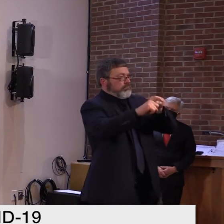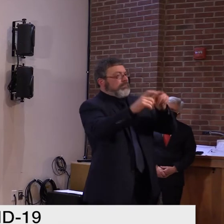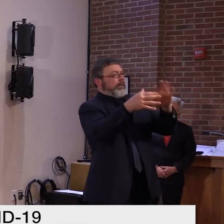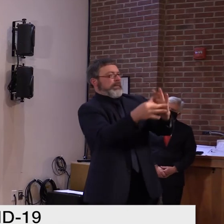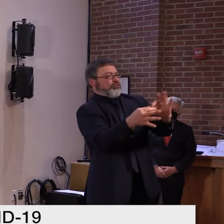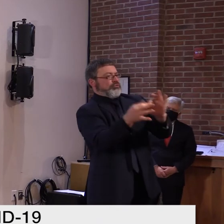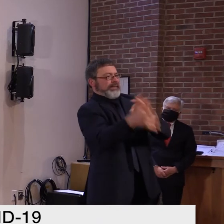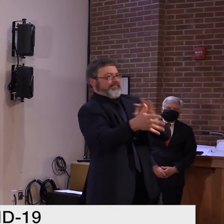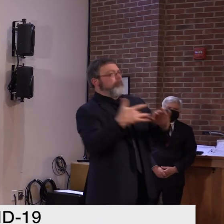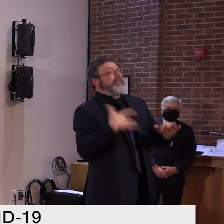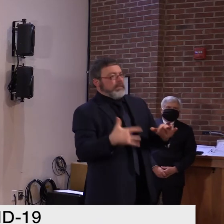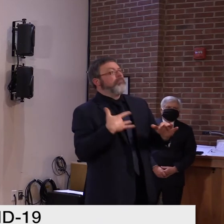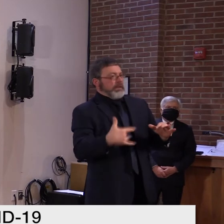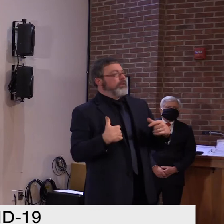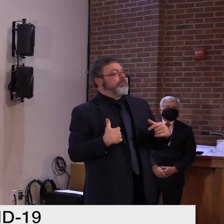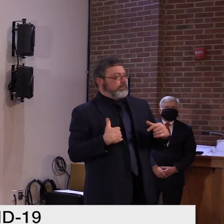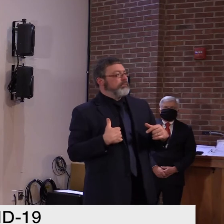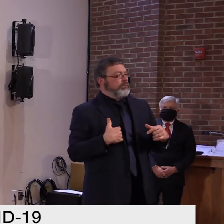it's the health department.